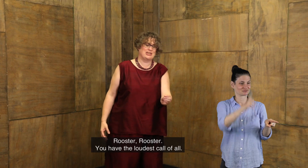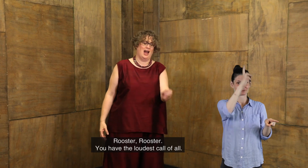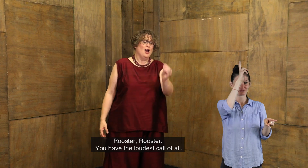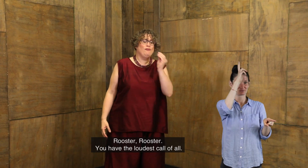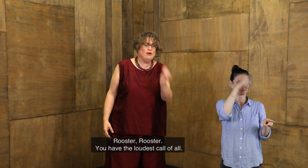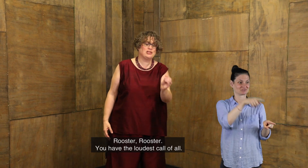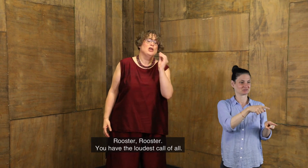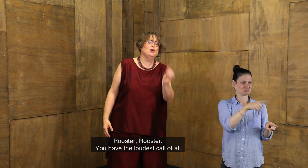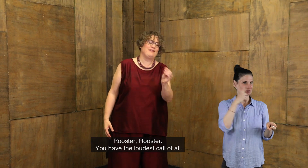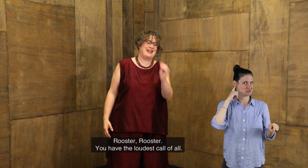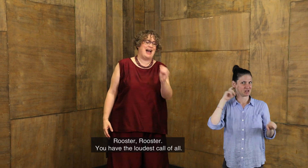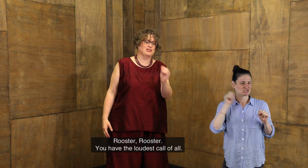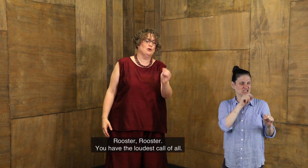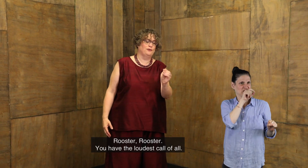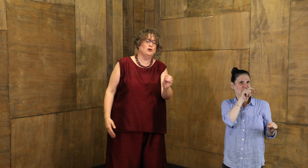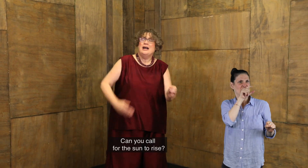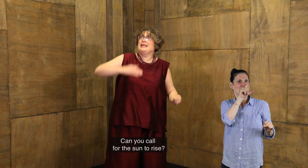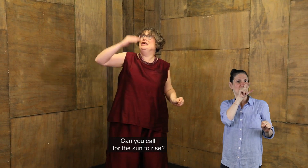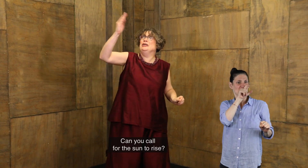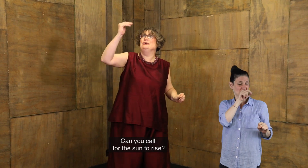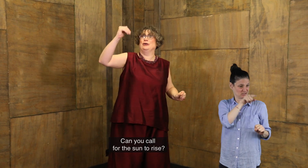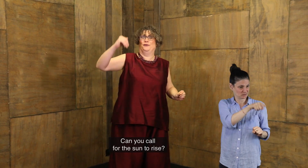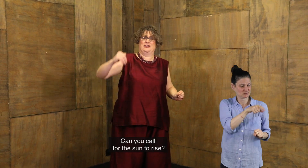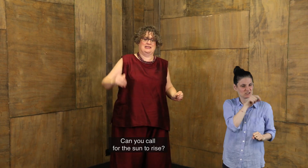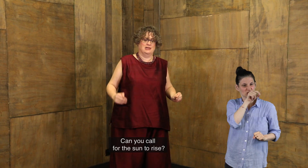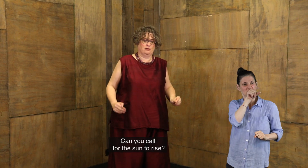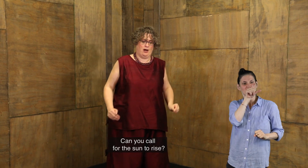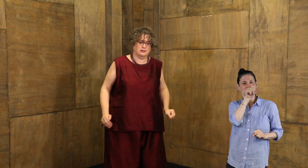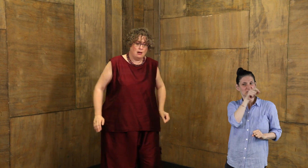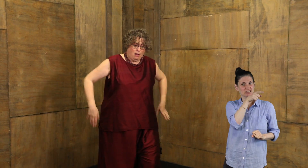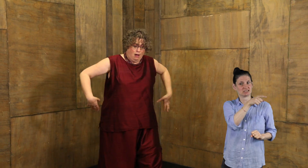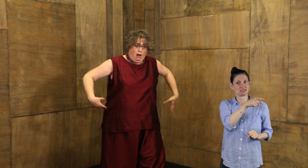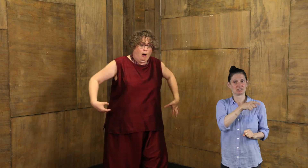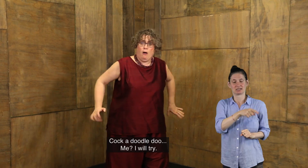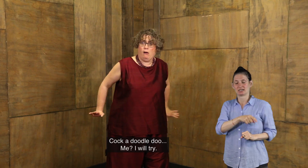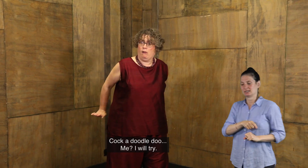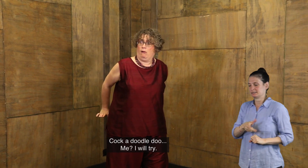Rooster, rooster, you have the loudest call of all, can you call for the sun to rise?